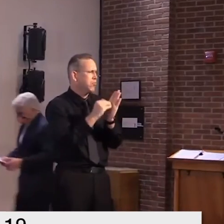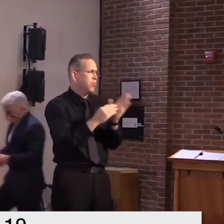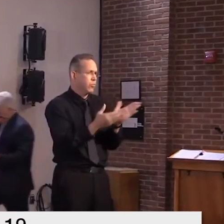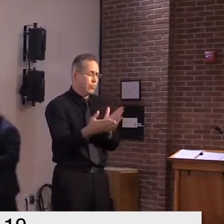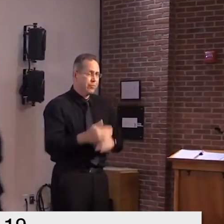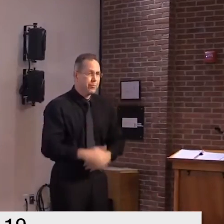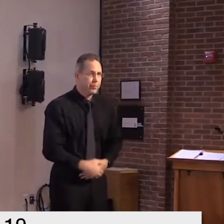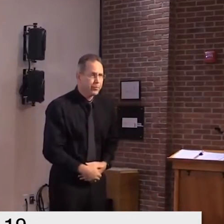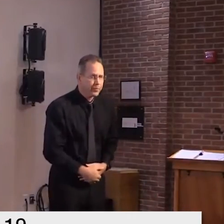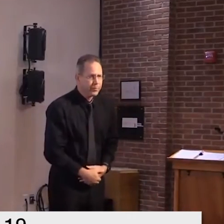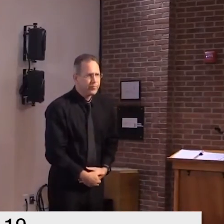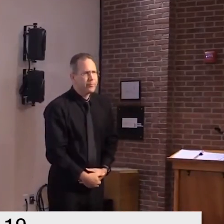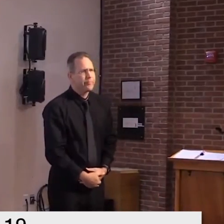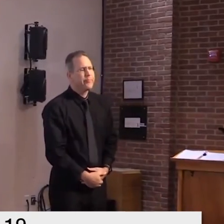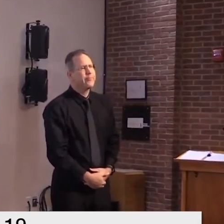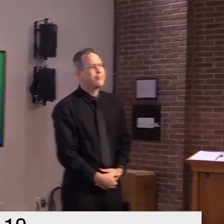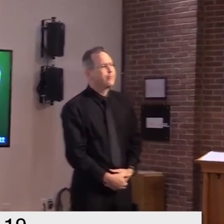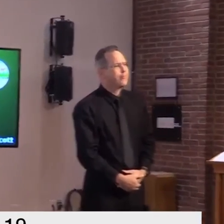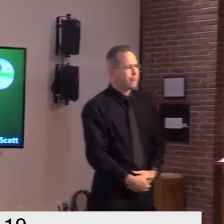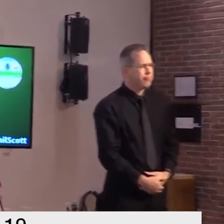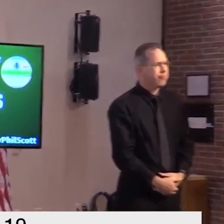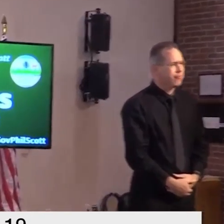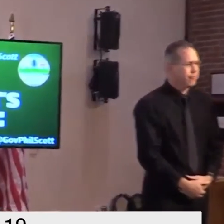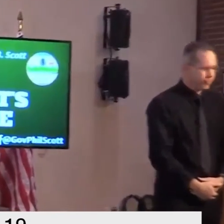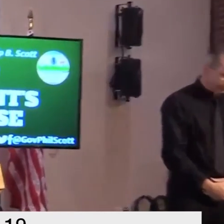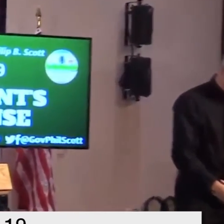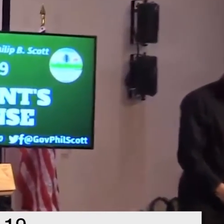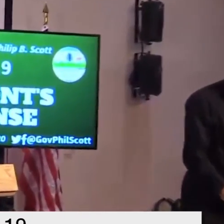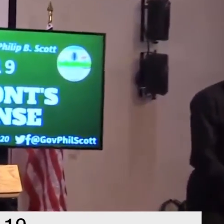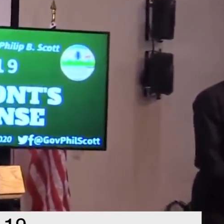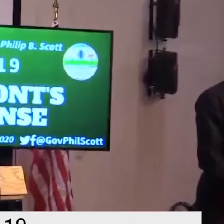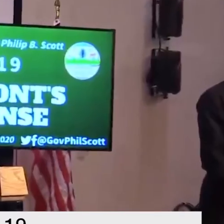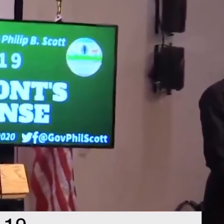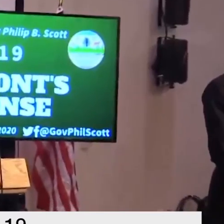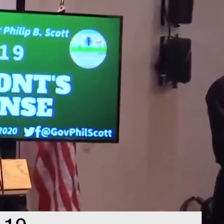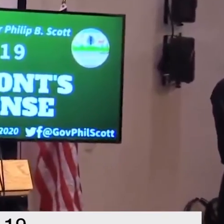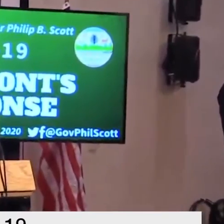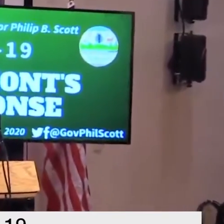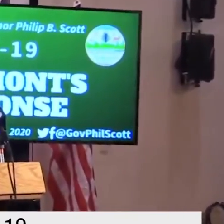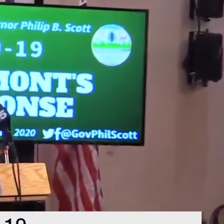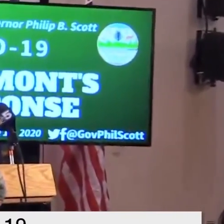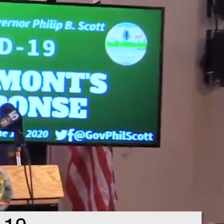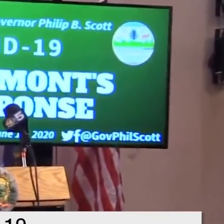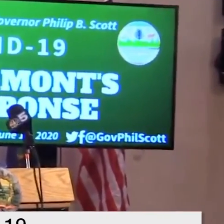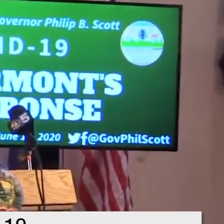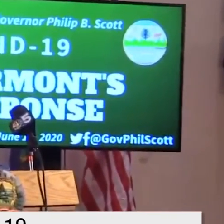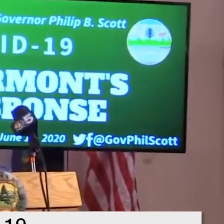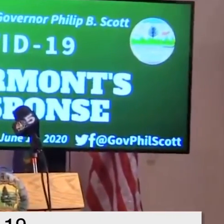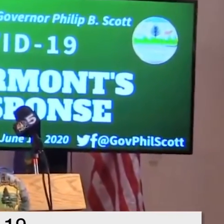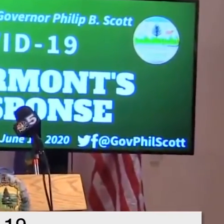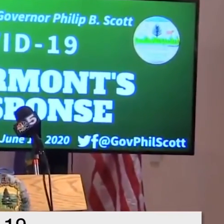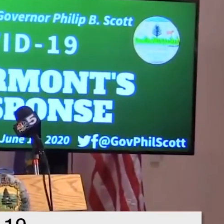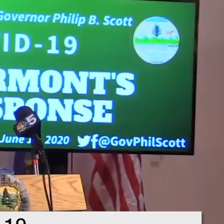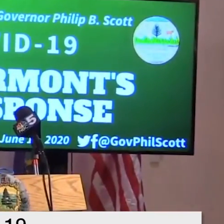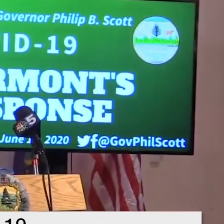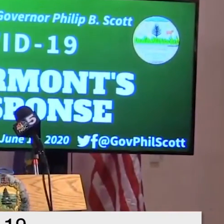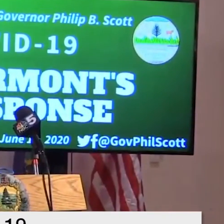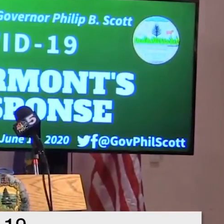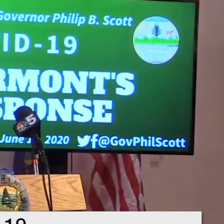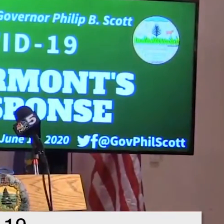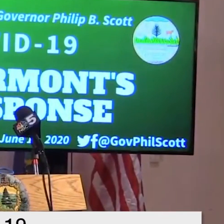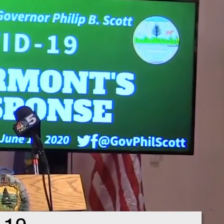thank you governor